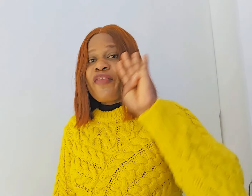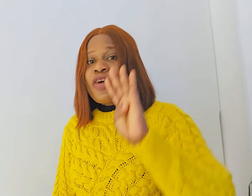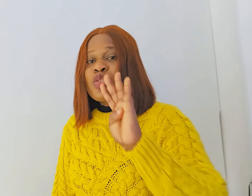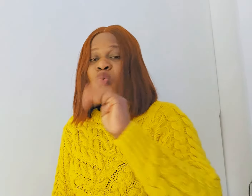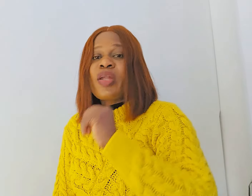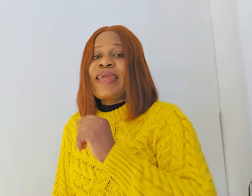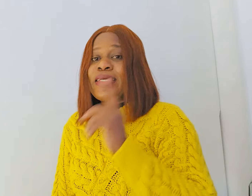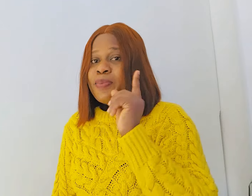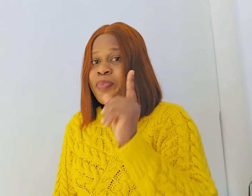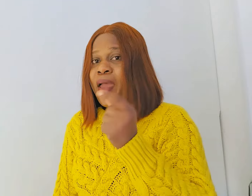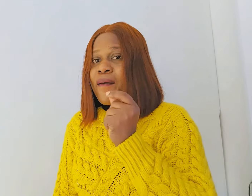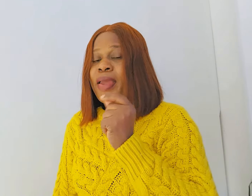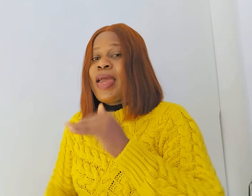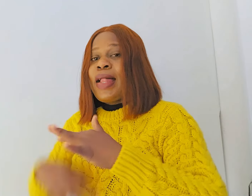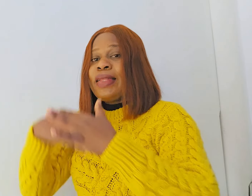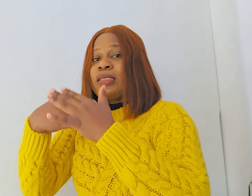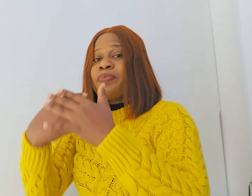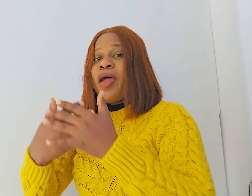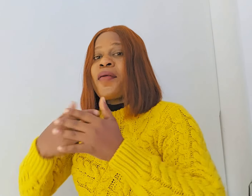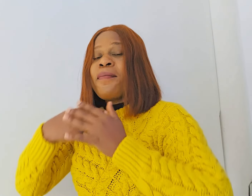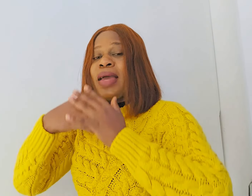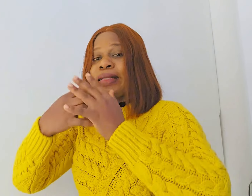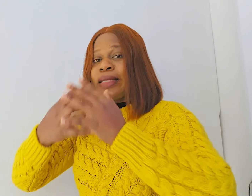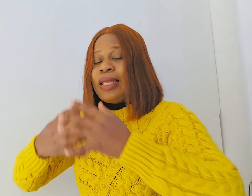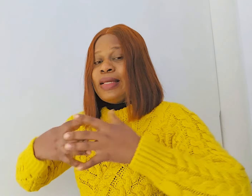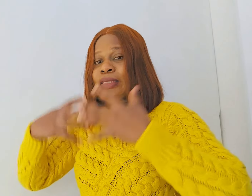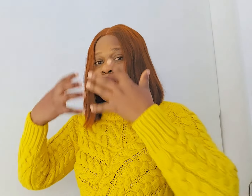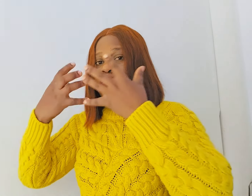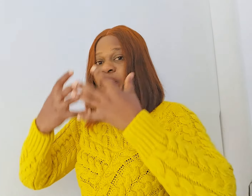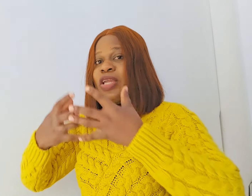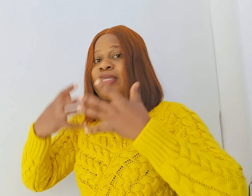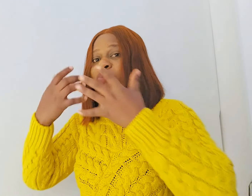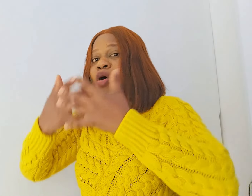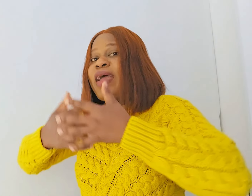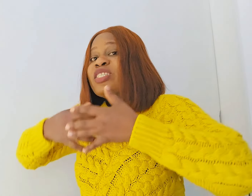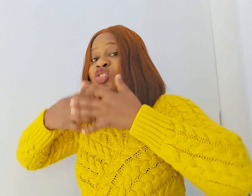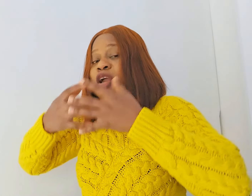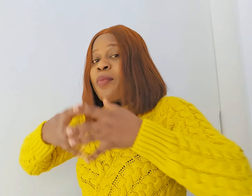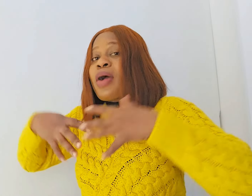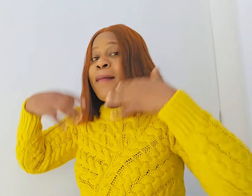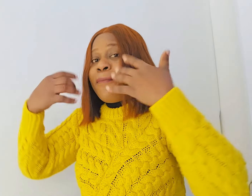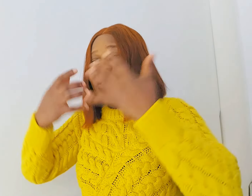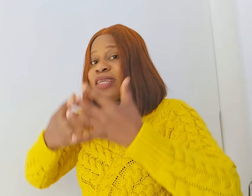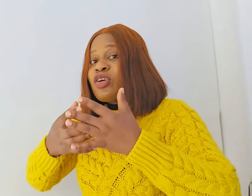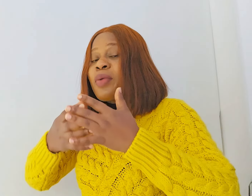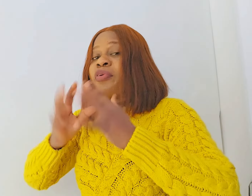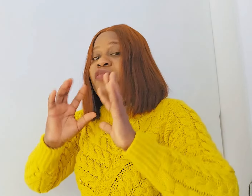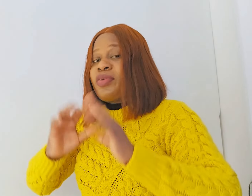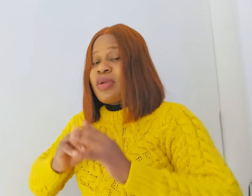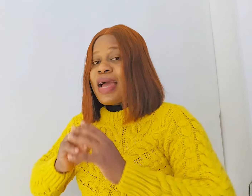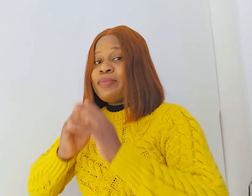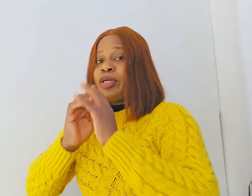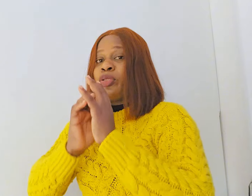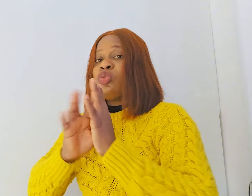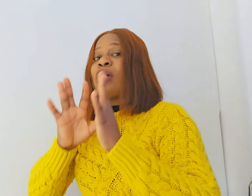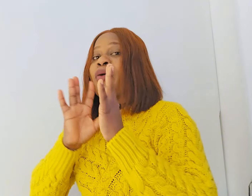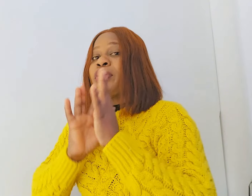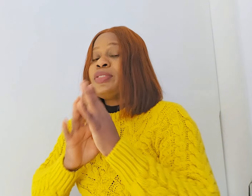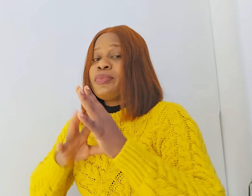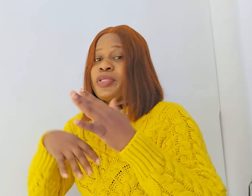first one is pairing this pairing make the lady to feel it more enjoyable and pleasurable for you guys because you are going to be